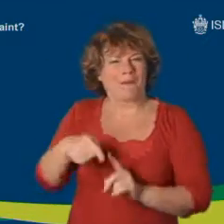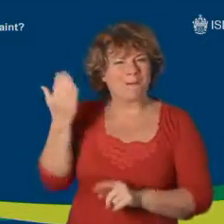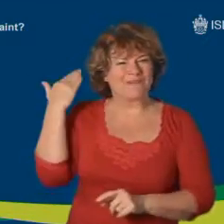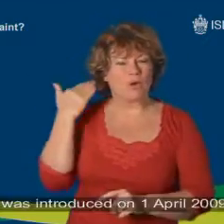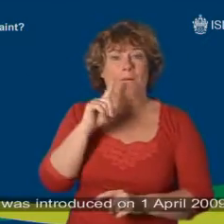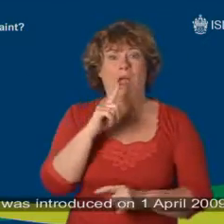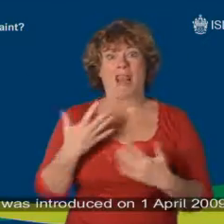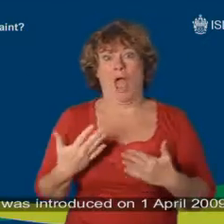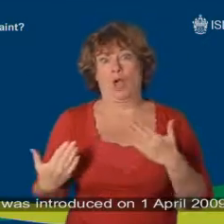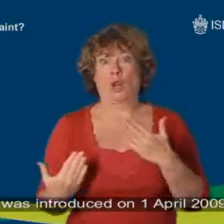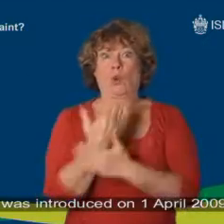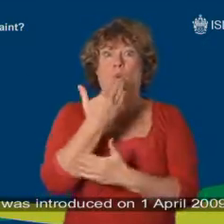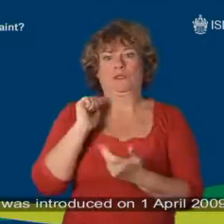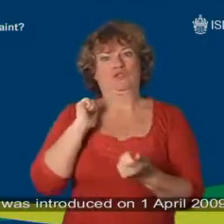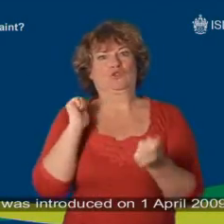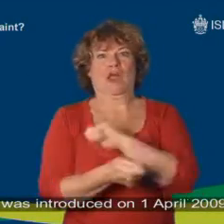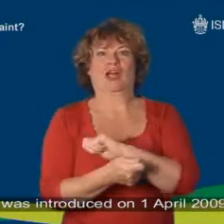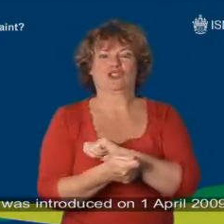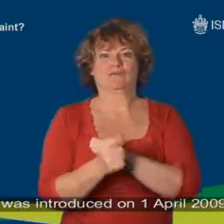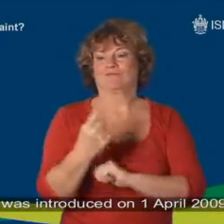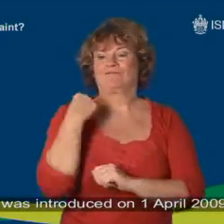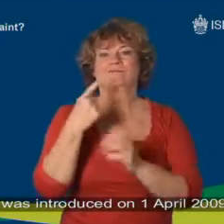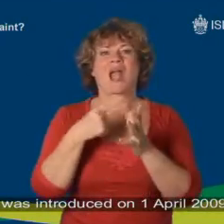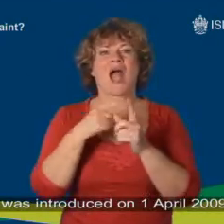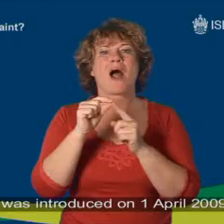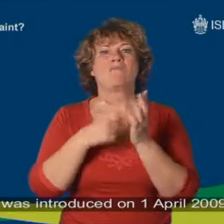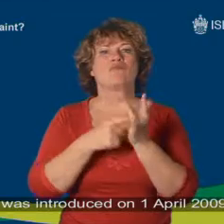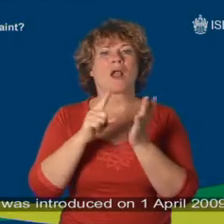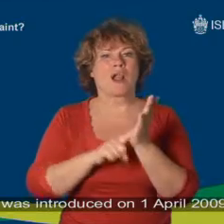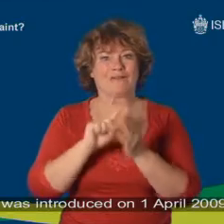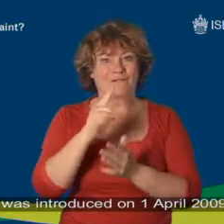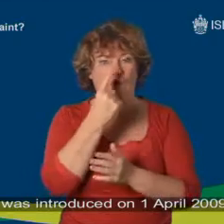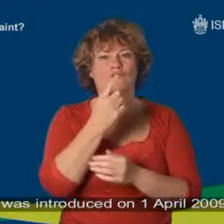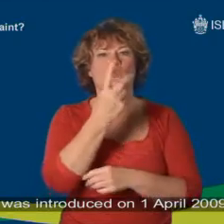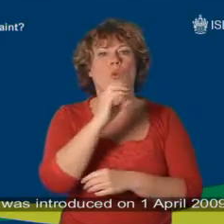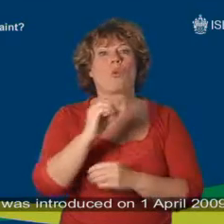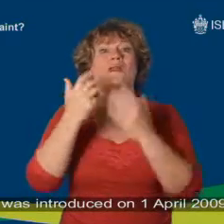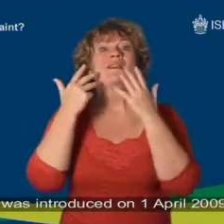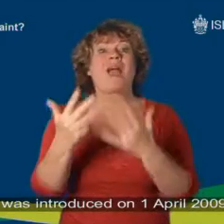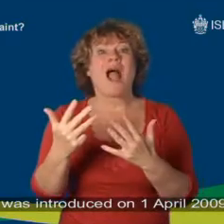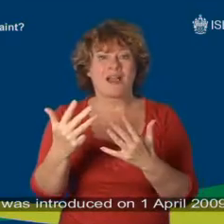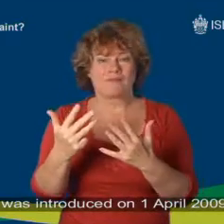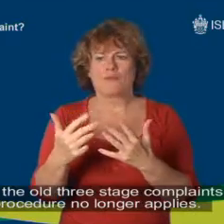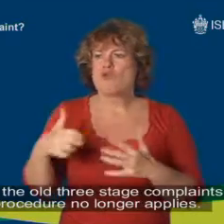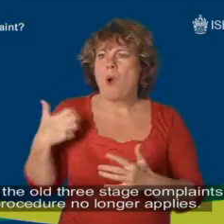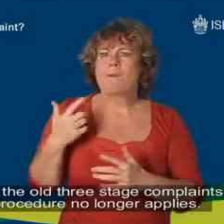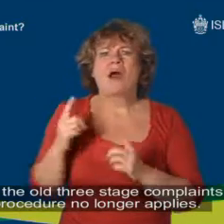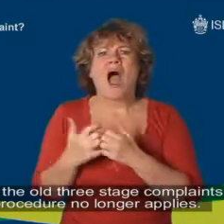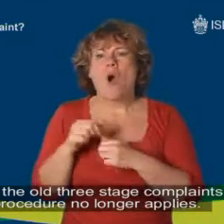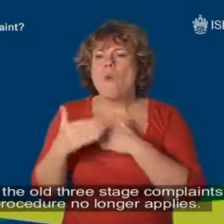This was introduced on the 1st of April 2009 and the old